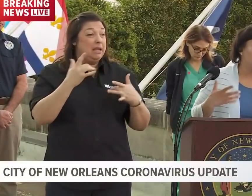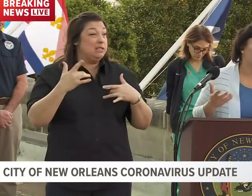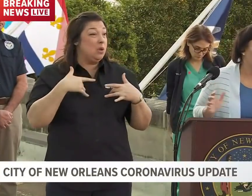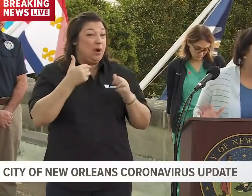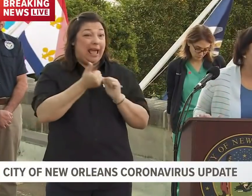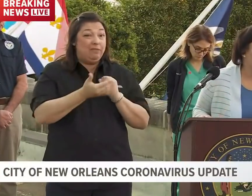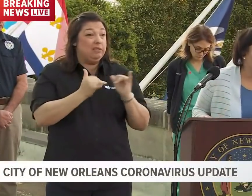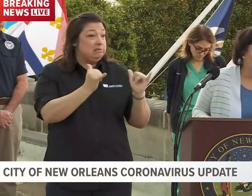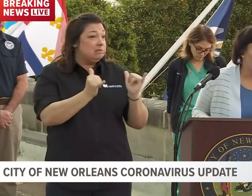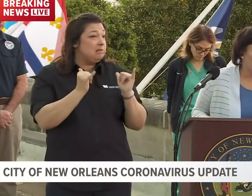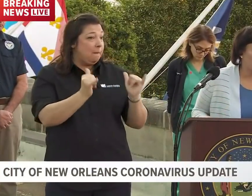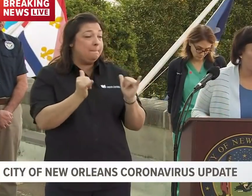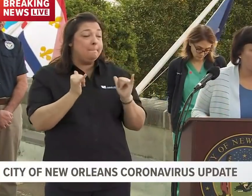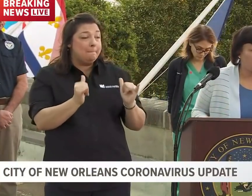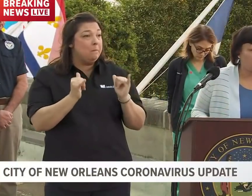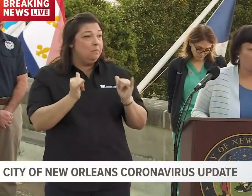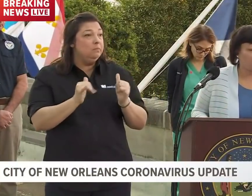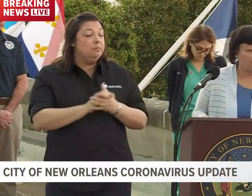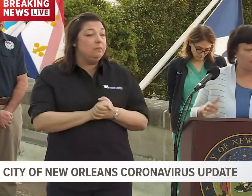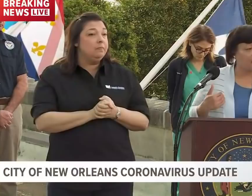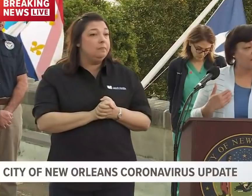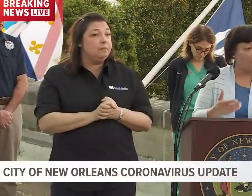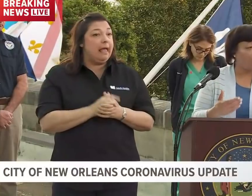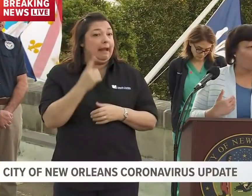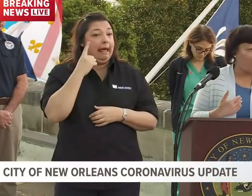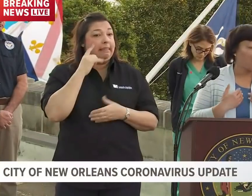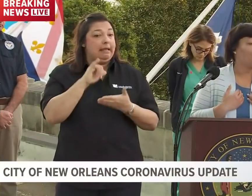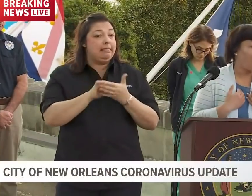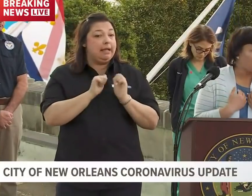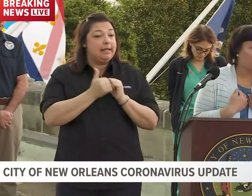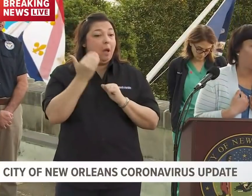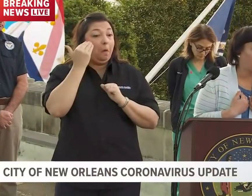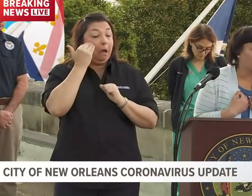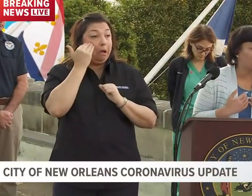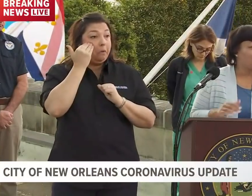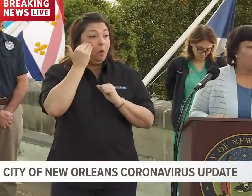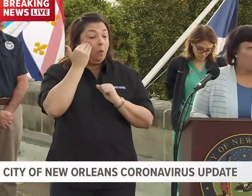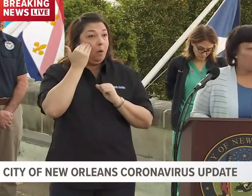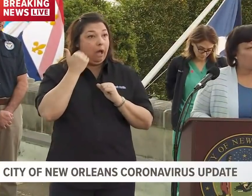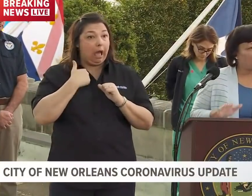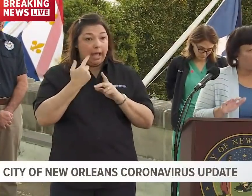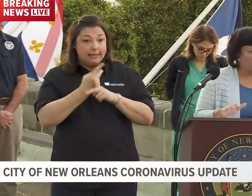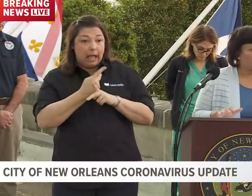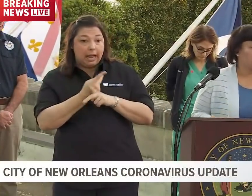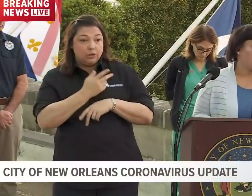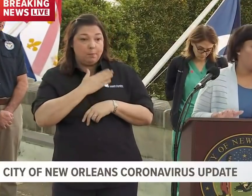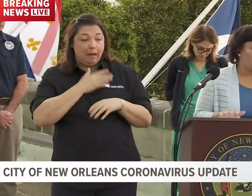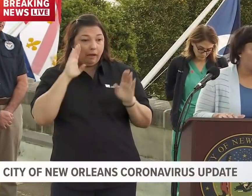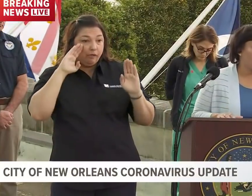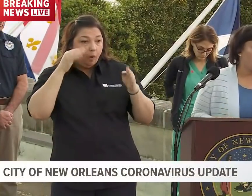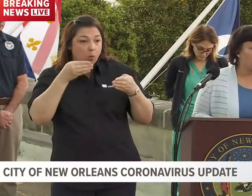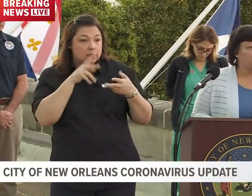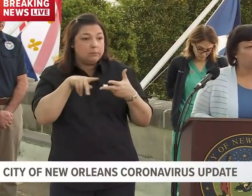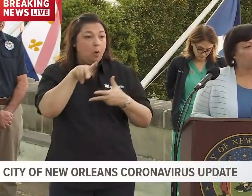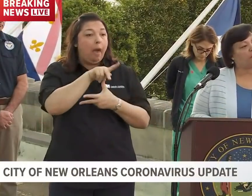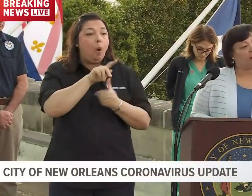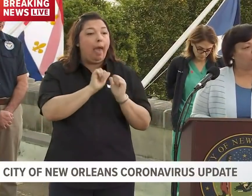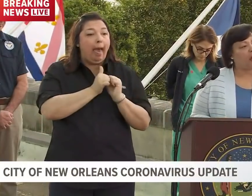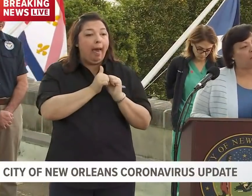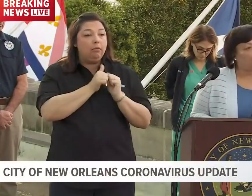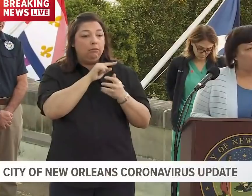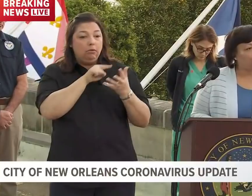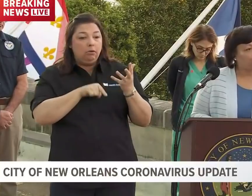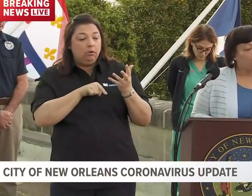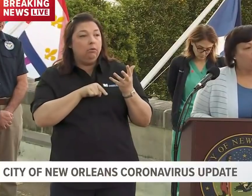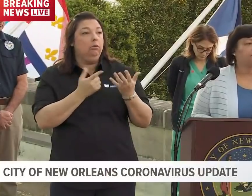everything that we're concerned about. And I think that's how I know I gauge my focus and my priority is from that